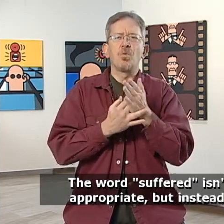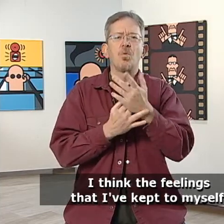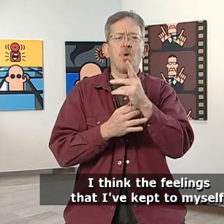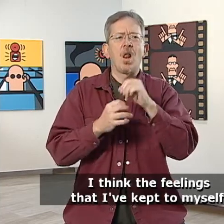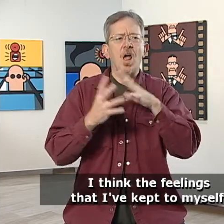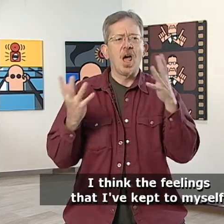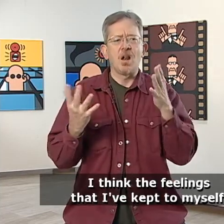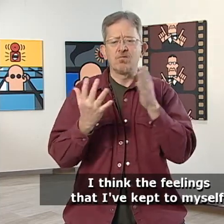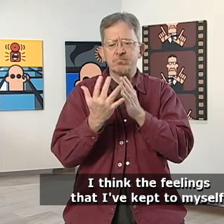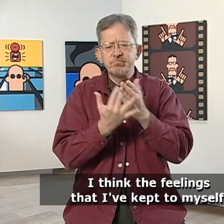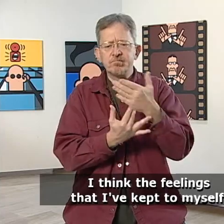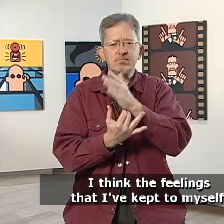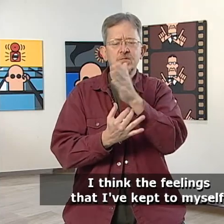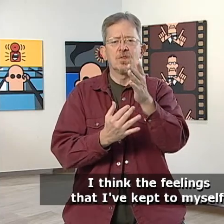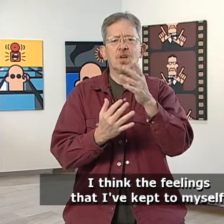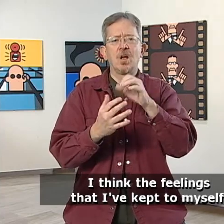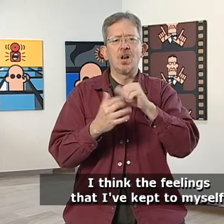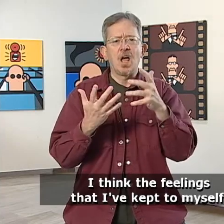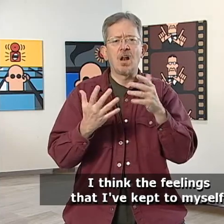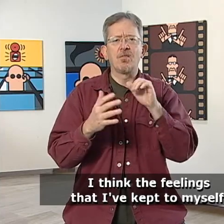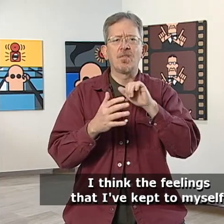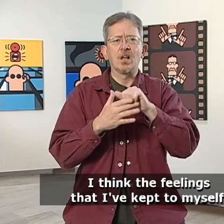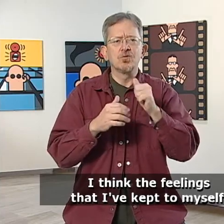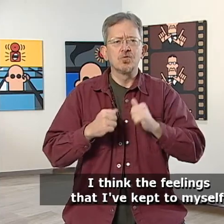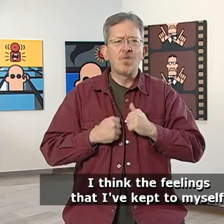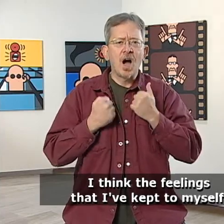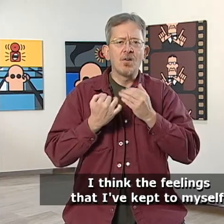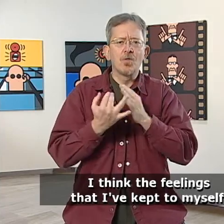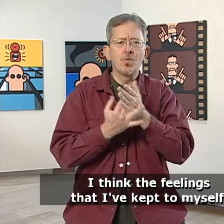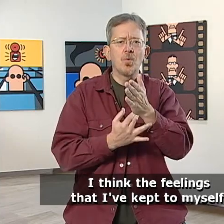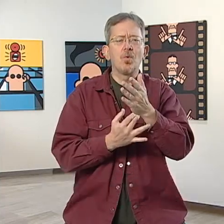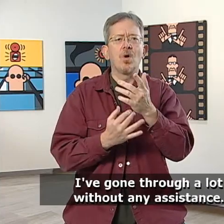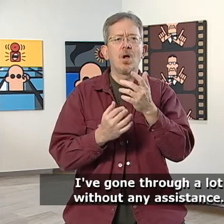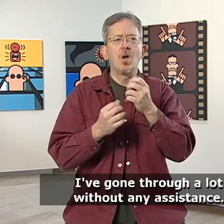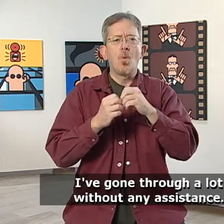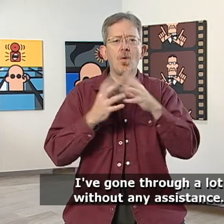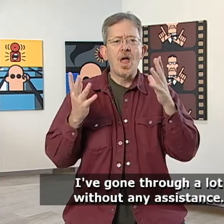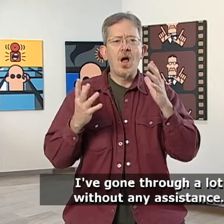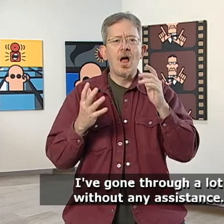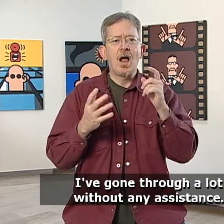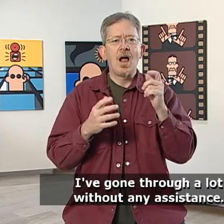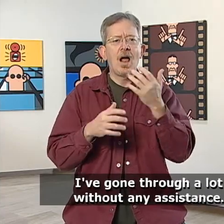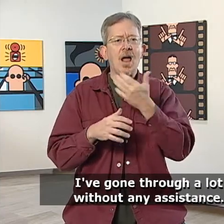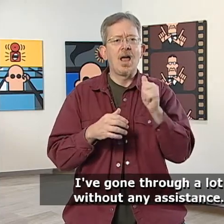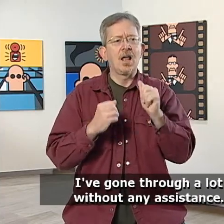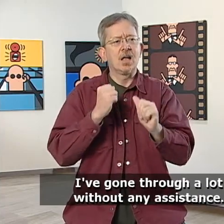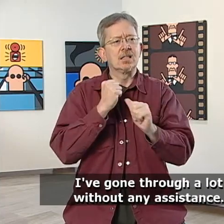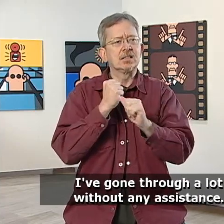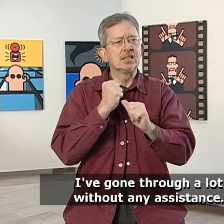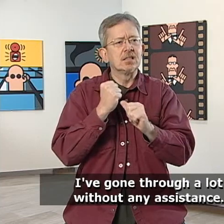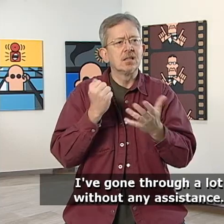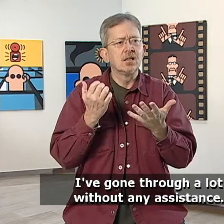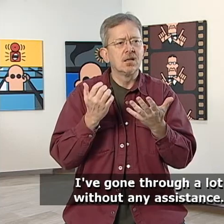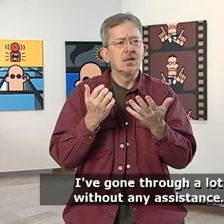instead, I think the feelings that I've kept to myself. I've gone through a lot without any assistance.